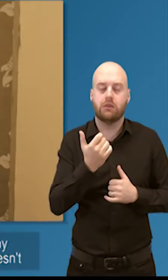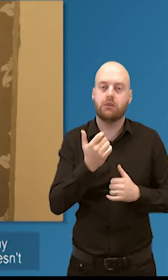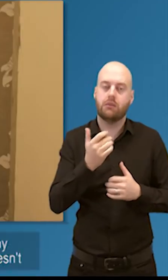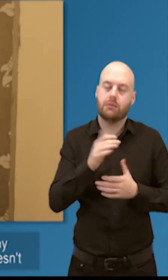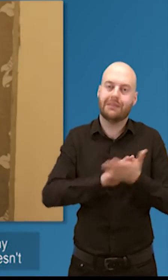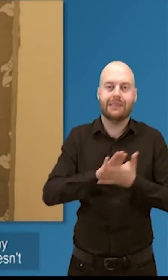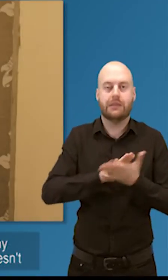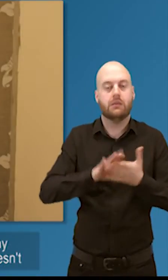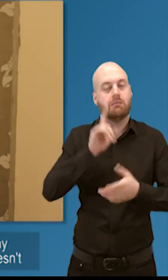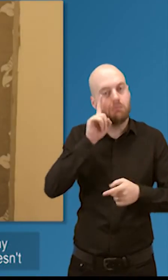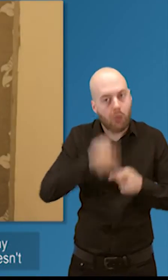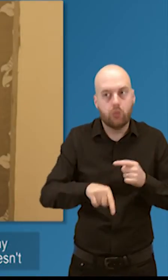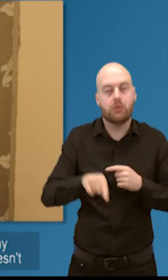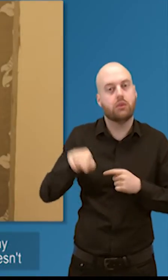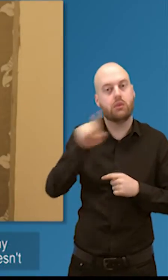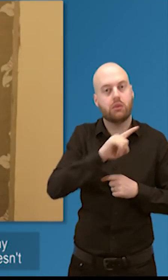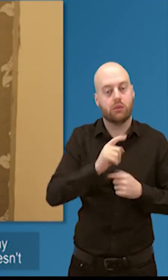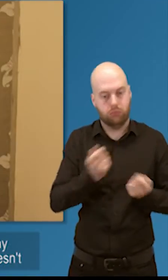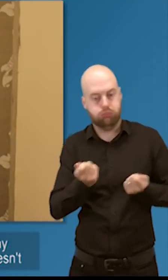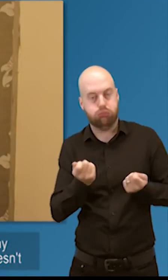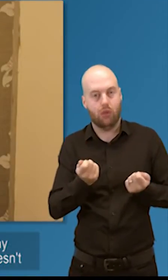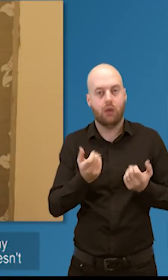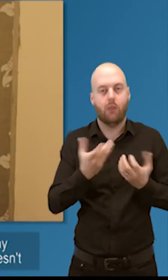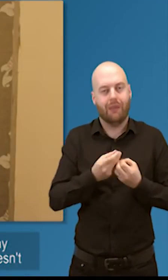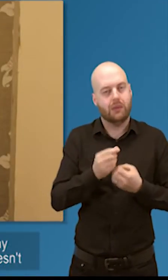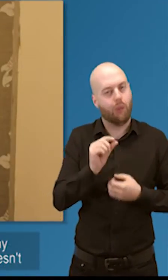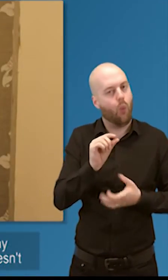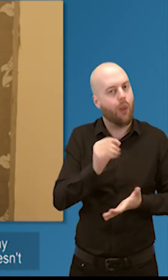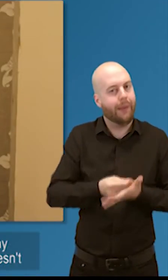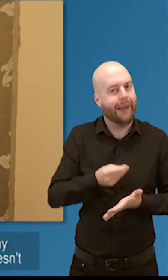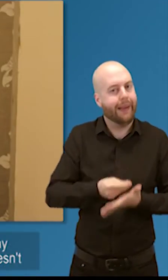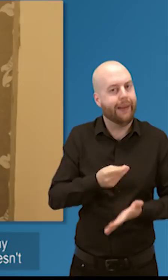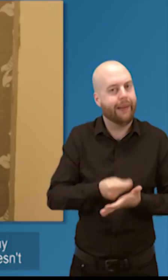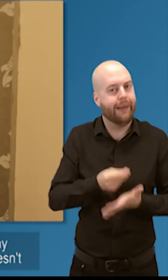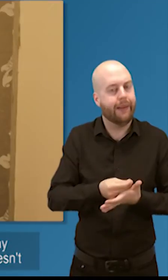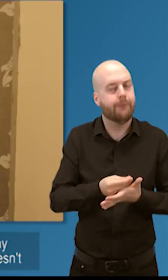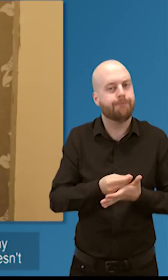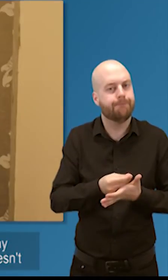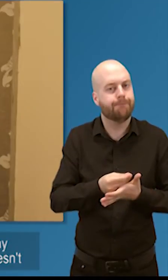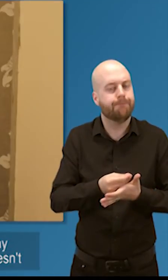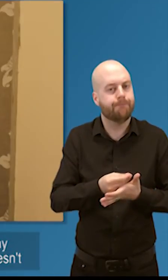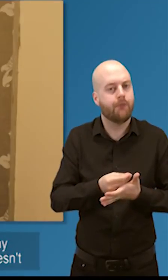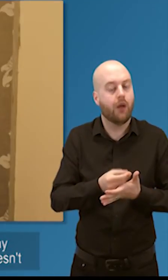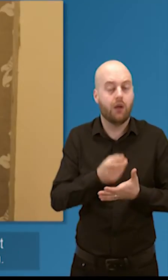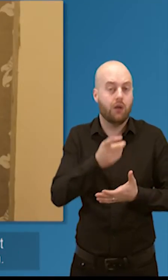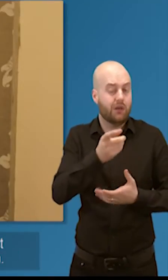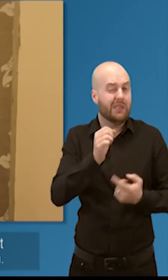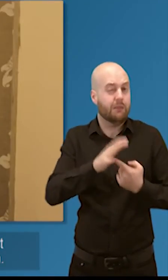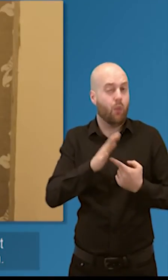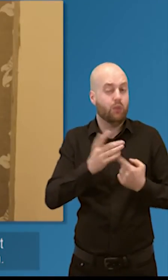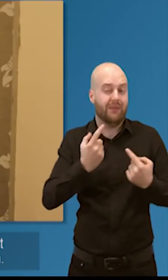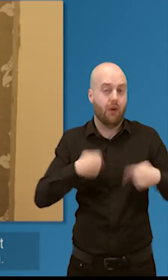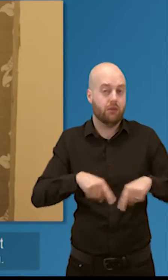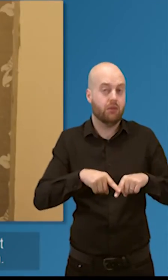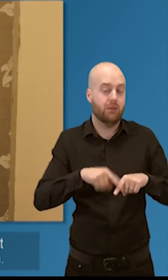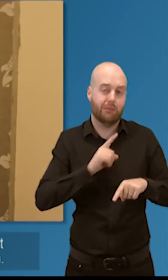us because in terms of scale, you might have many organisations small in financial terms, but that doesn't mean that they're small